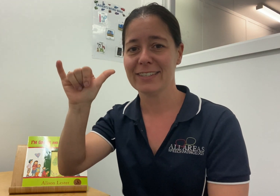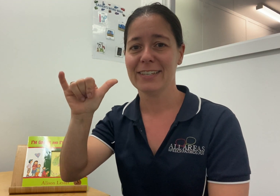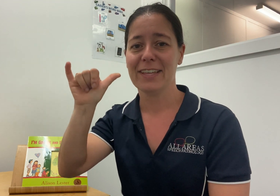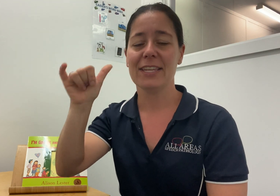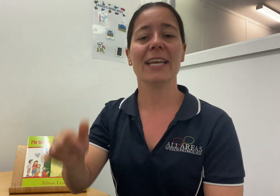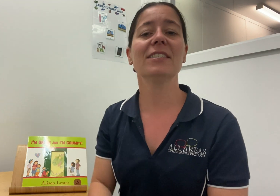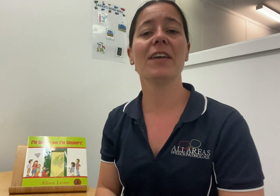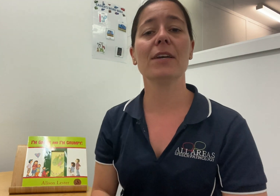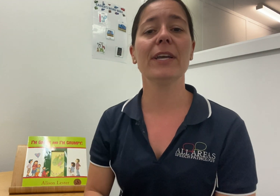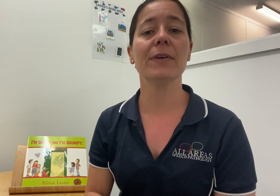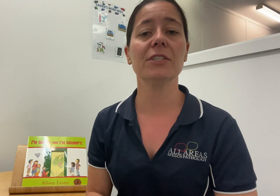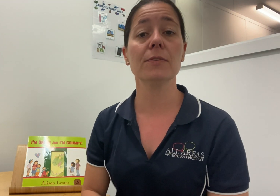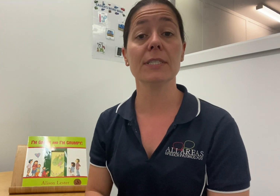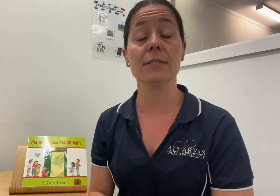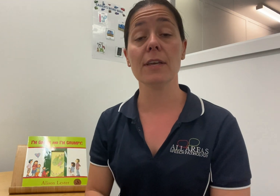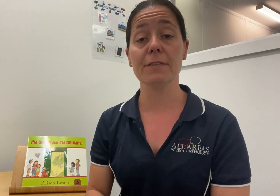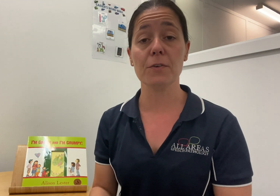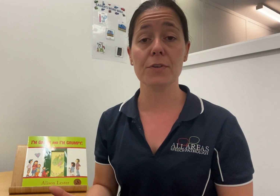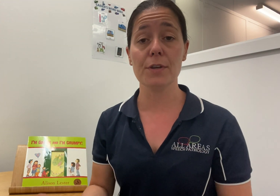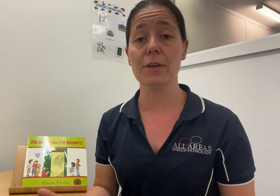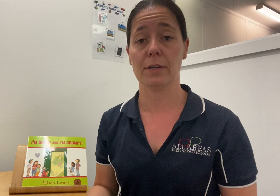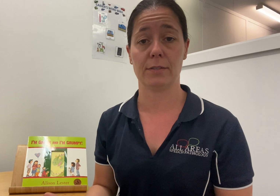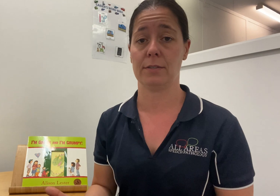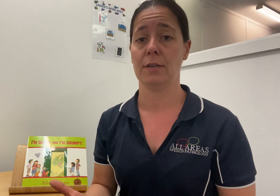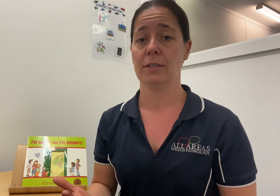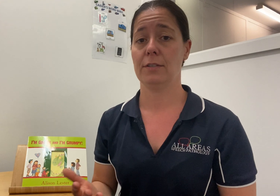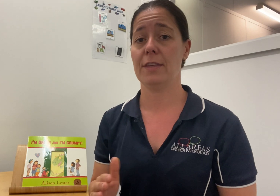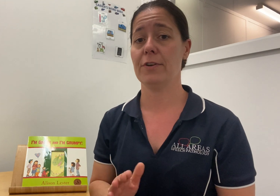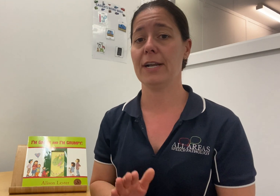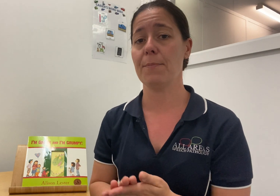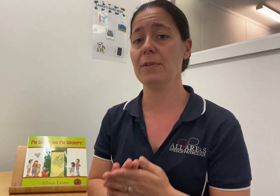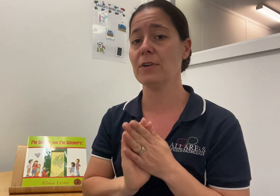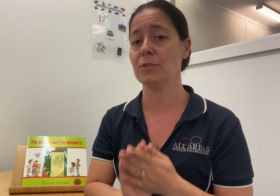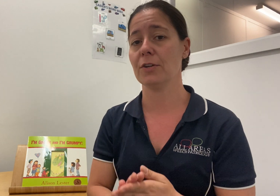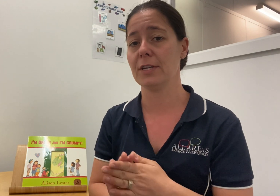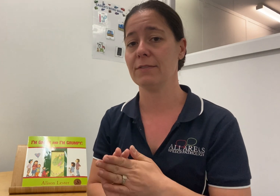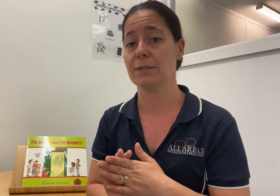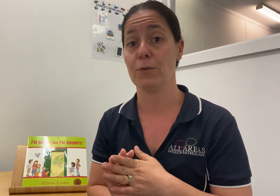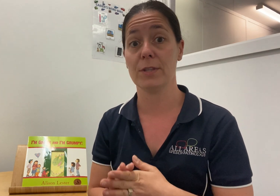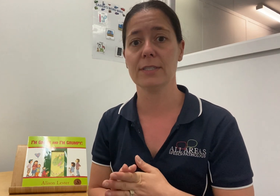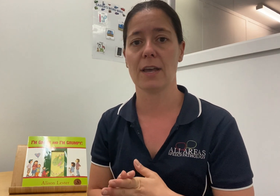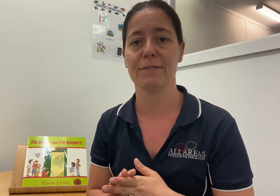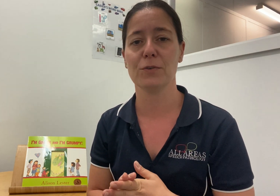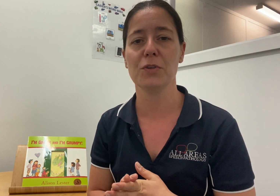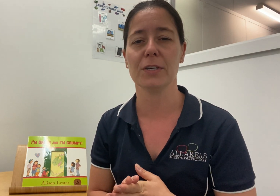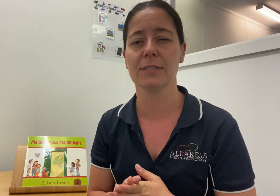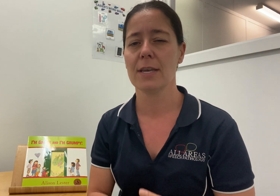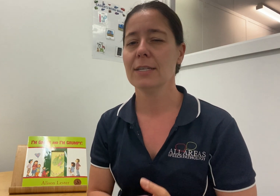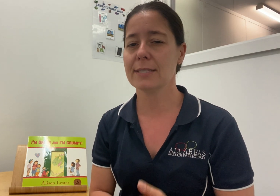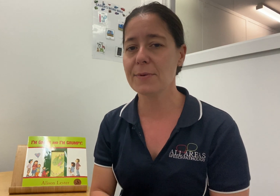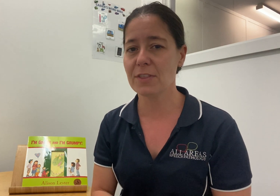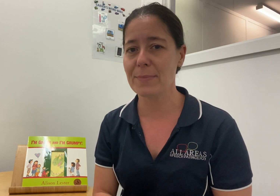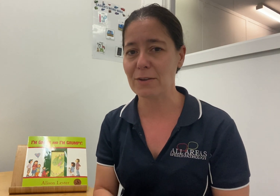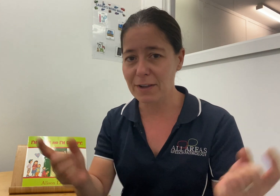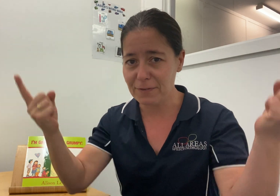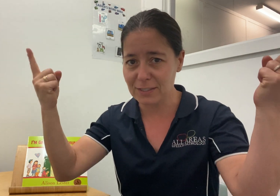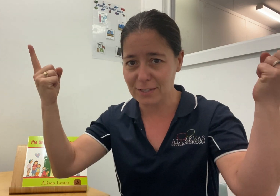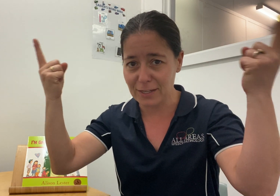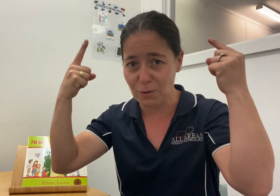The next sign that we're going to do is the sign for nurse. So there are a couple of alternatives for the sign for nurse. Some of them make reference to the old